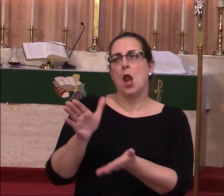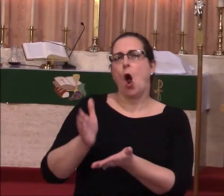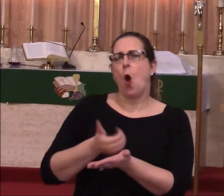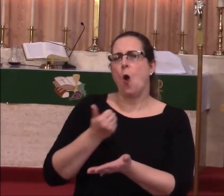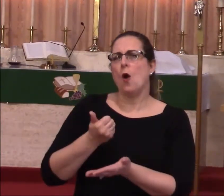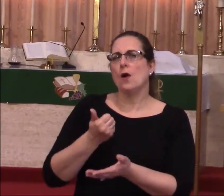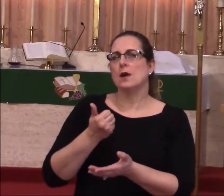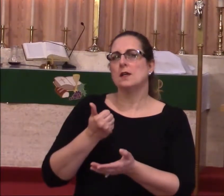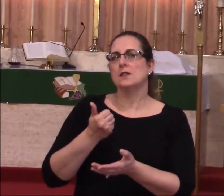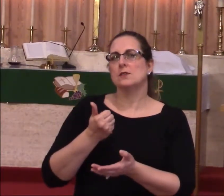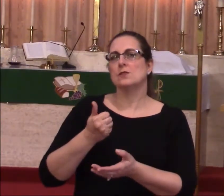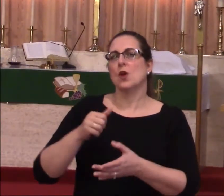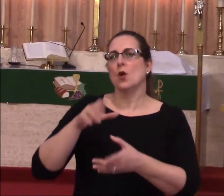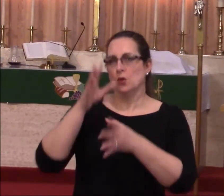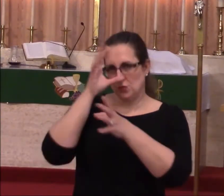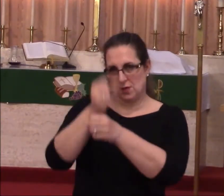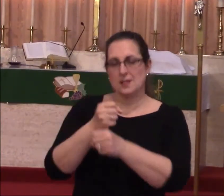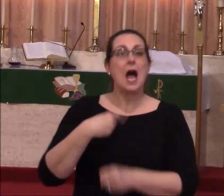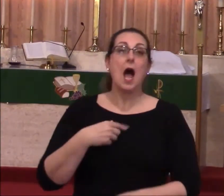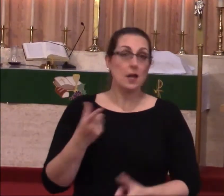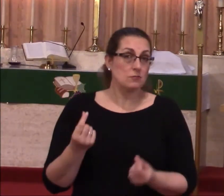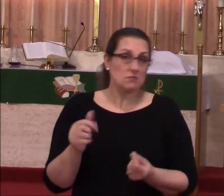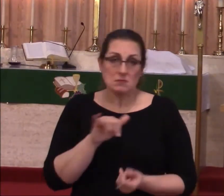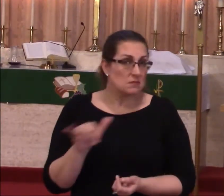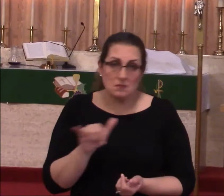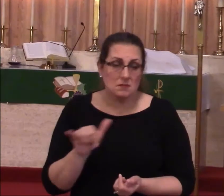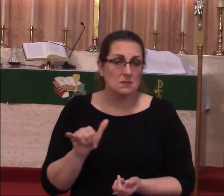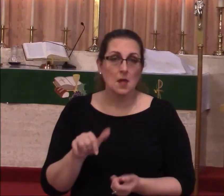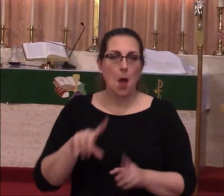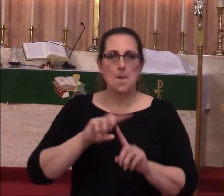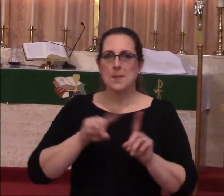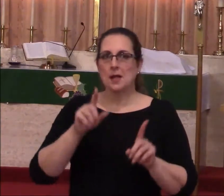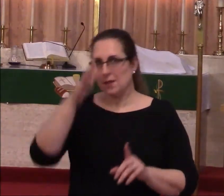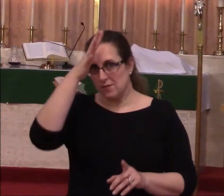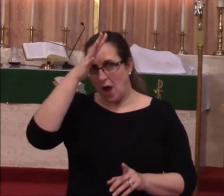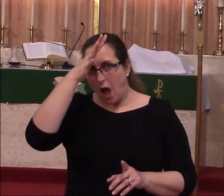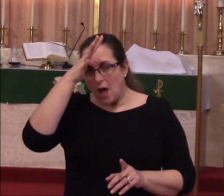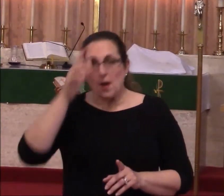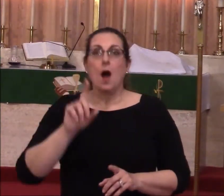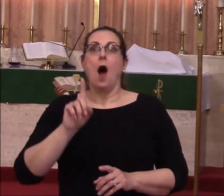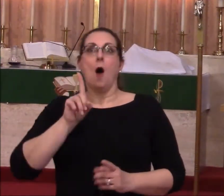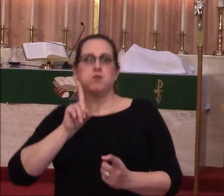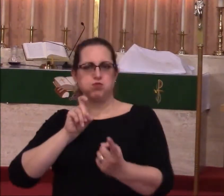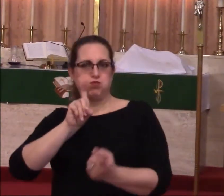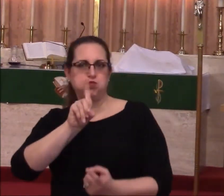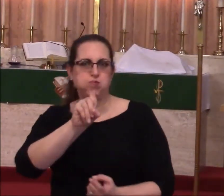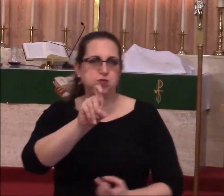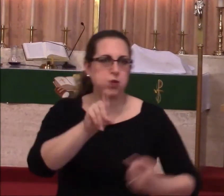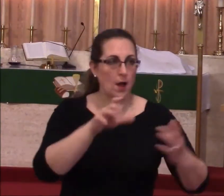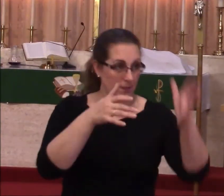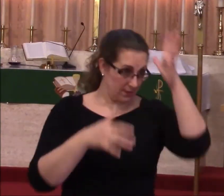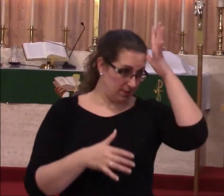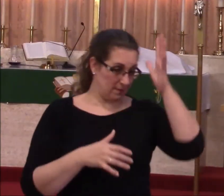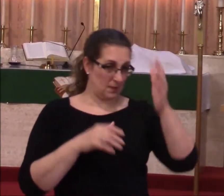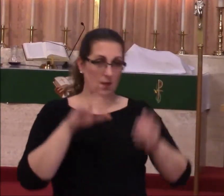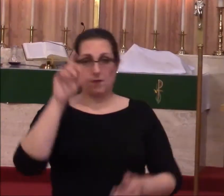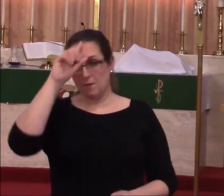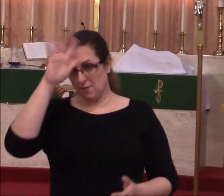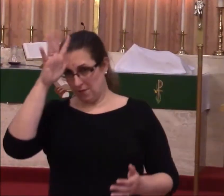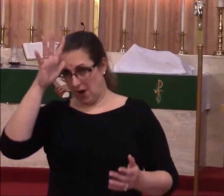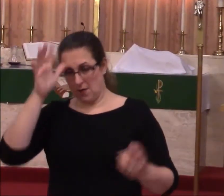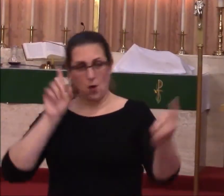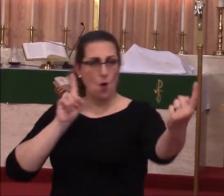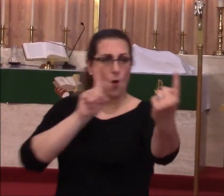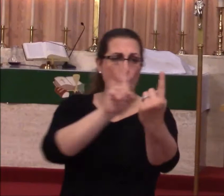your favor. I do the same. For this father does not. He runs out to him, sprints out to him,